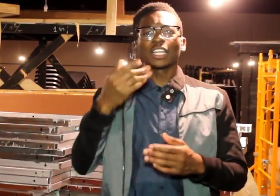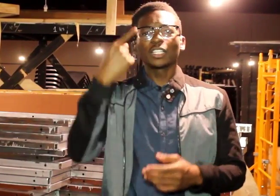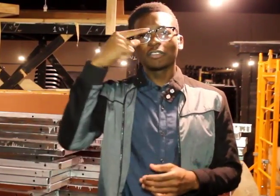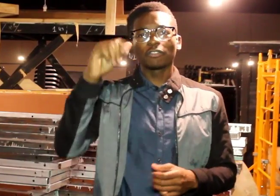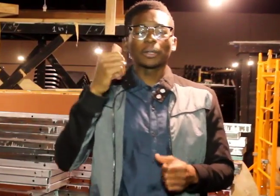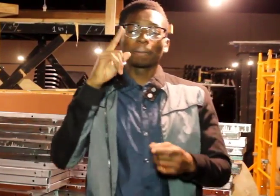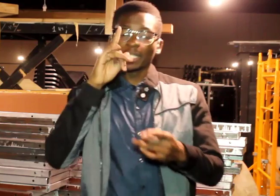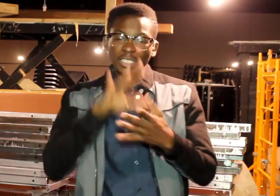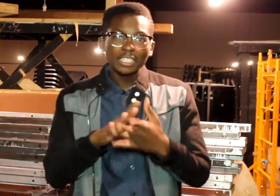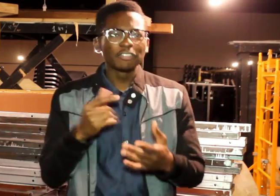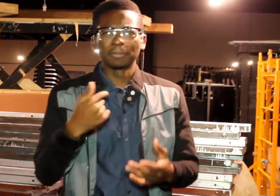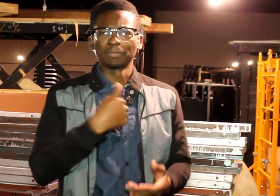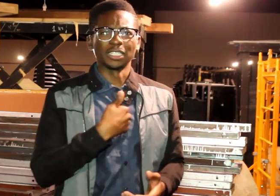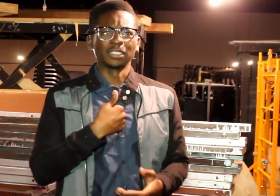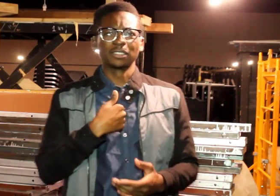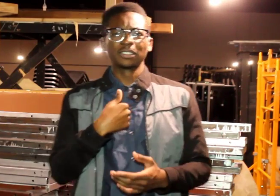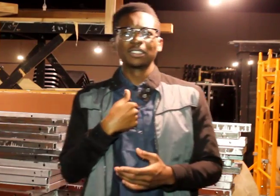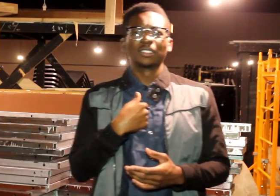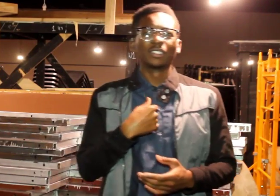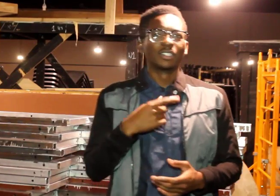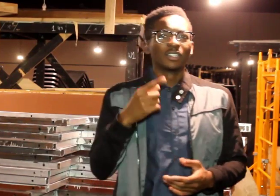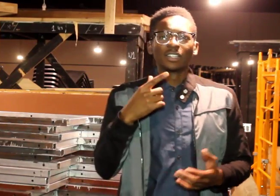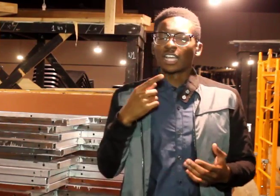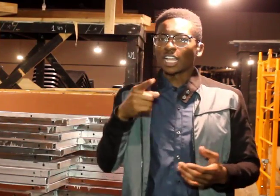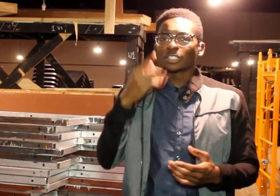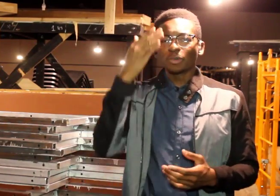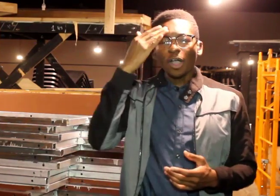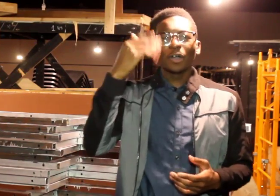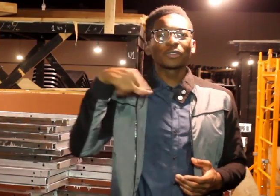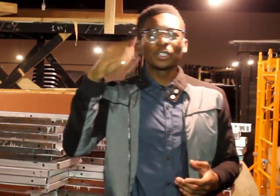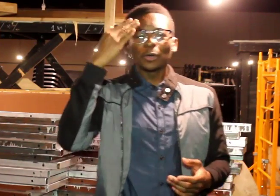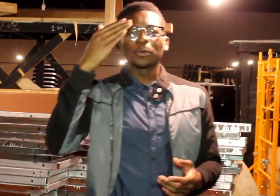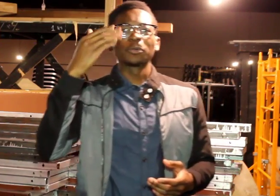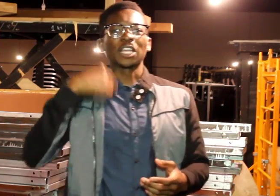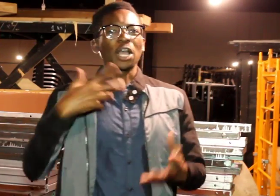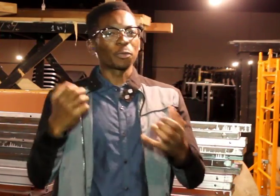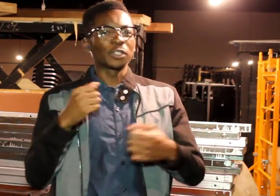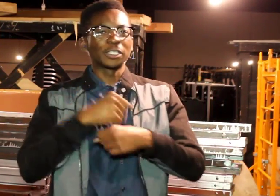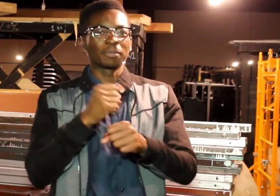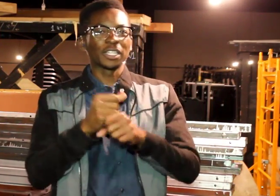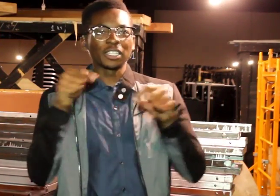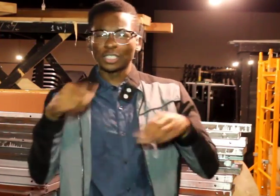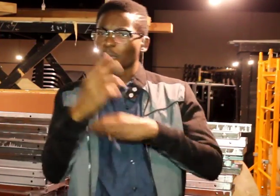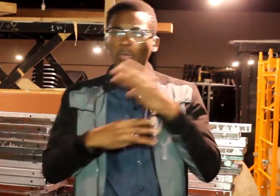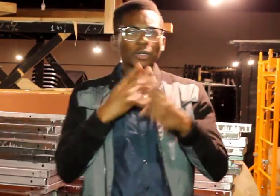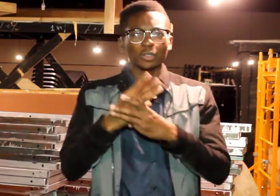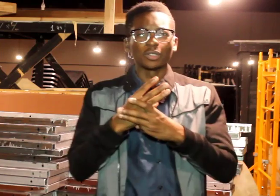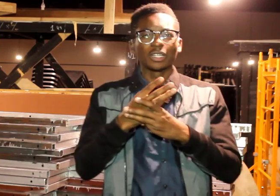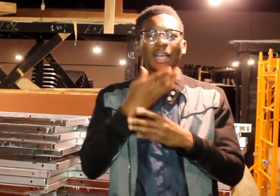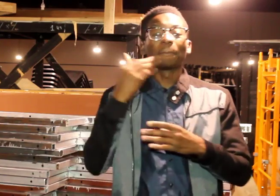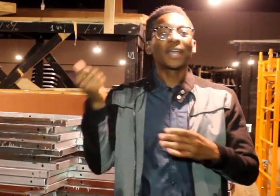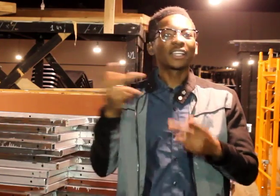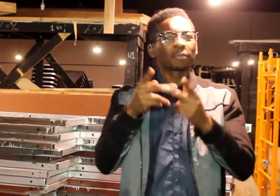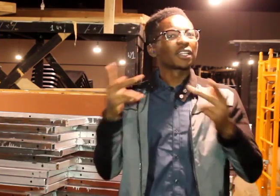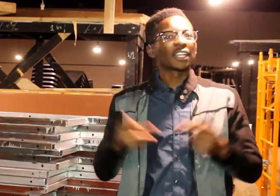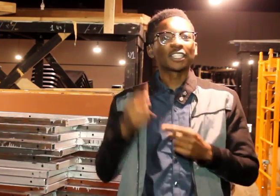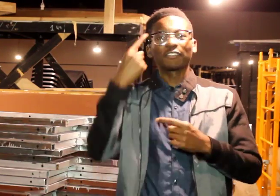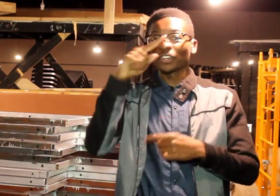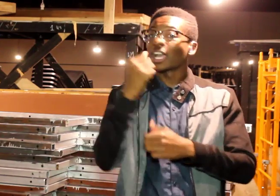Thank you for believing me. And you all know that I want to make this world a better place for